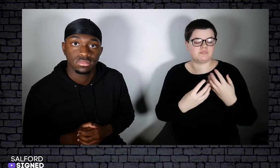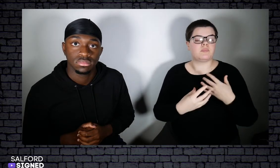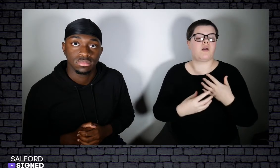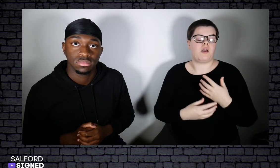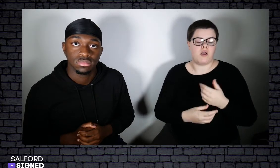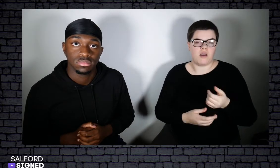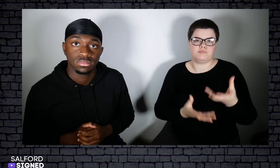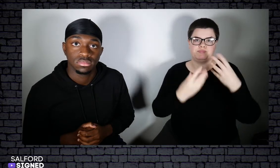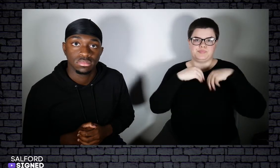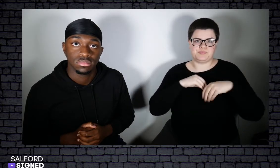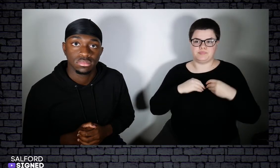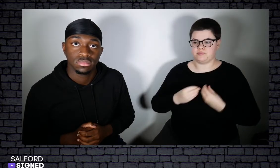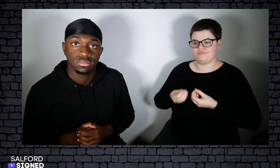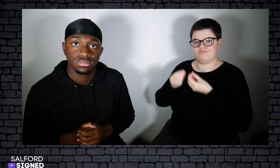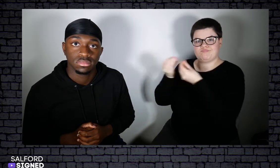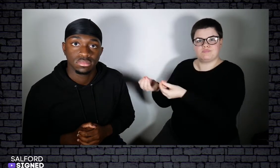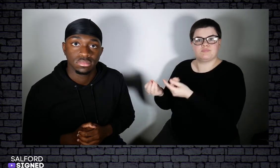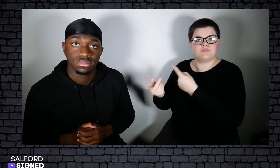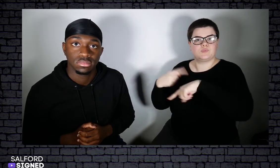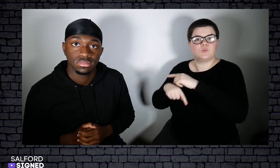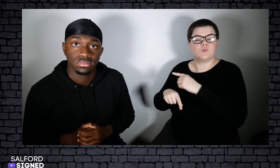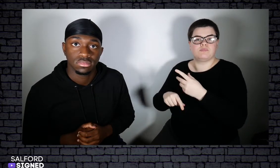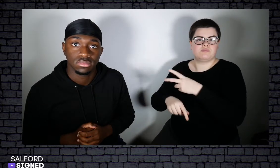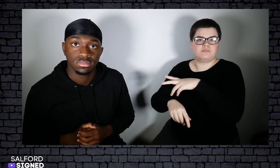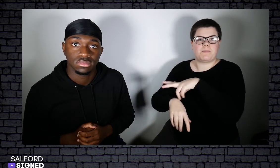officers and staff in relation to death issues.